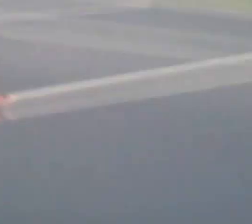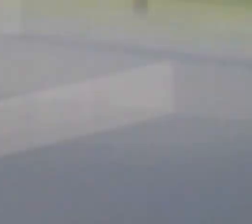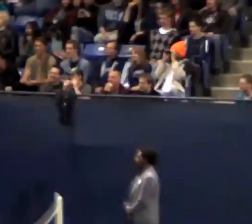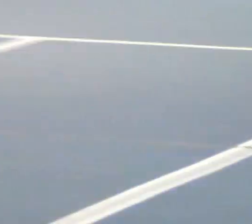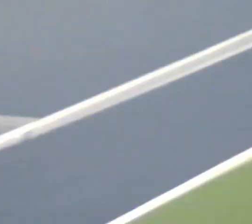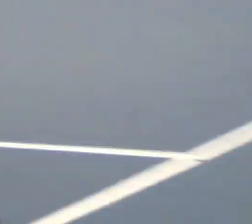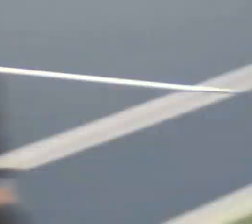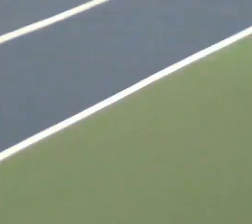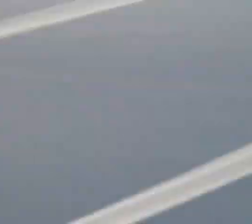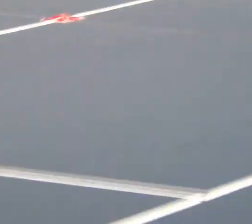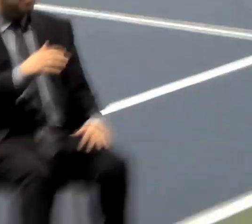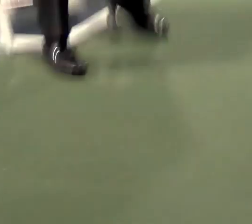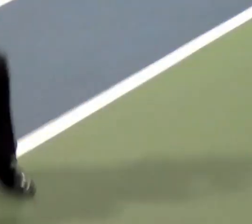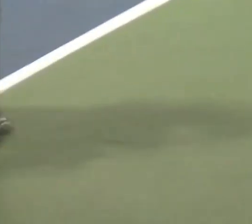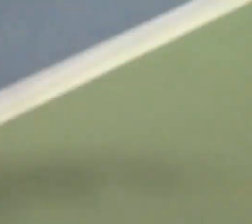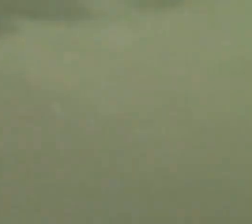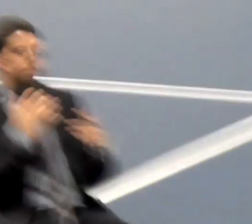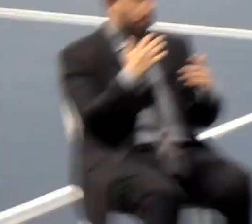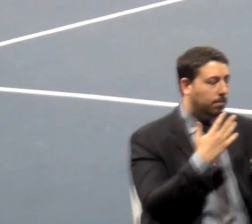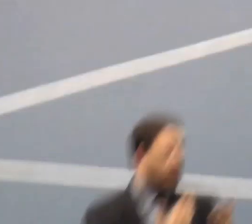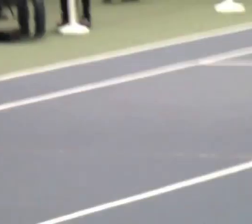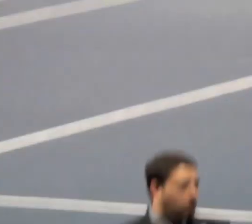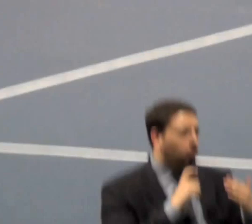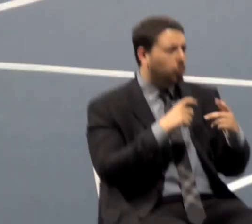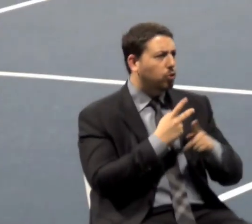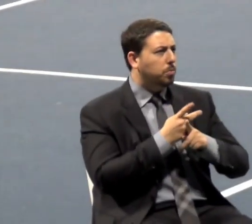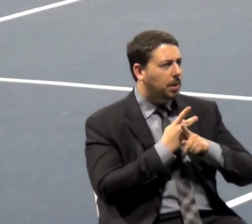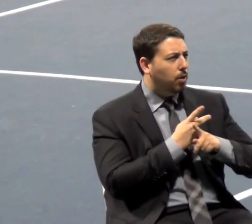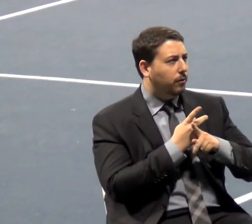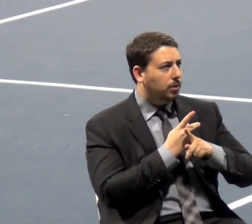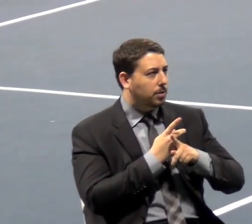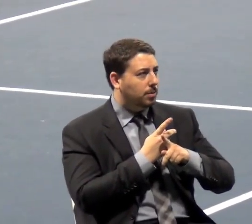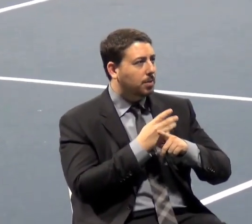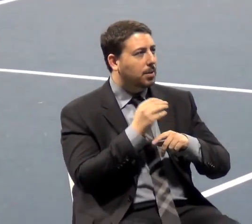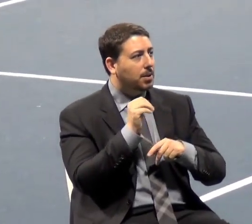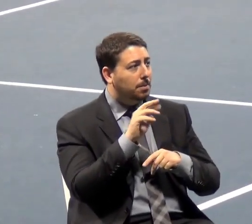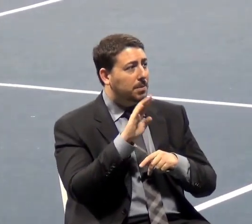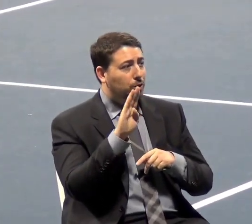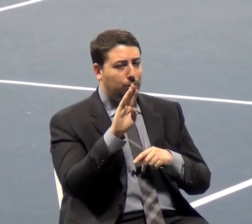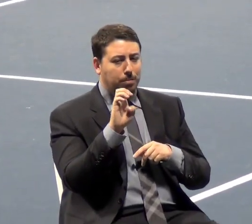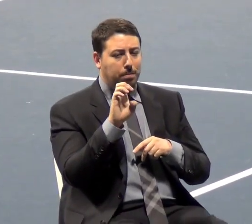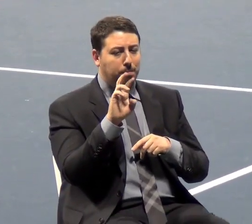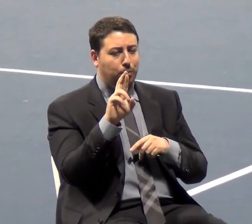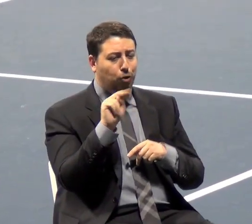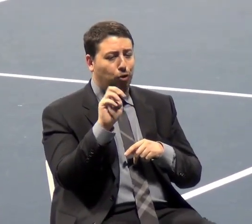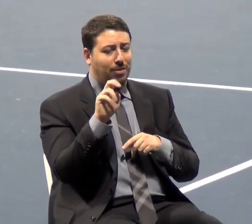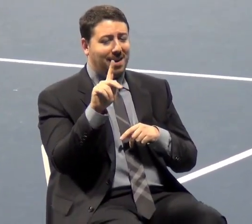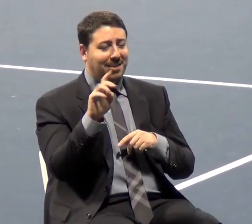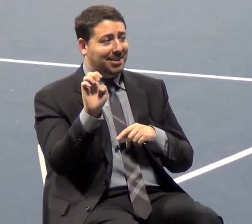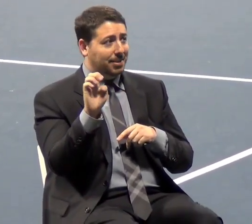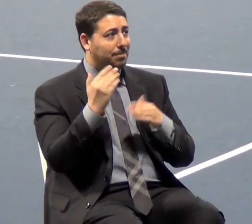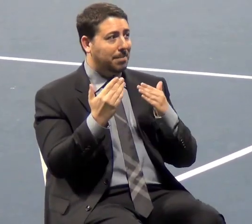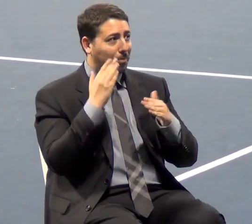We might have to be careful. Mr. Bernanke might hear us. We might to